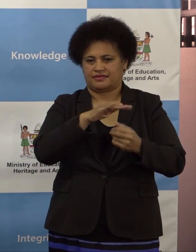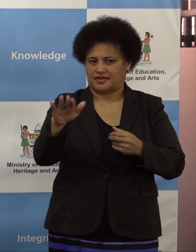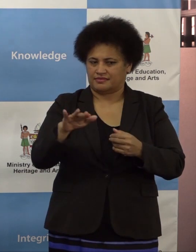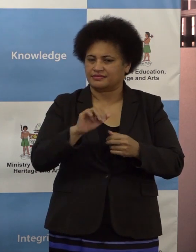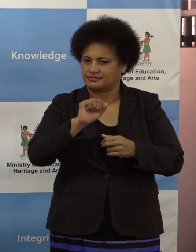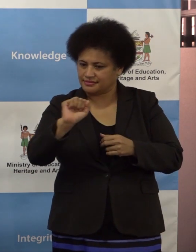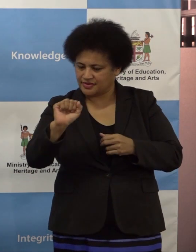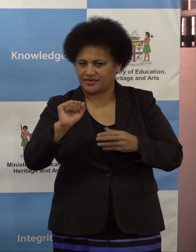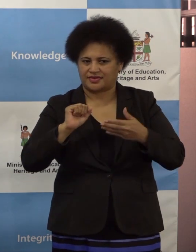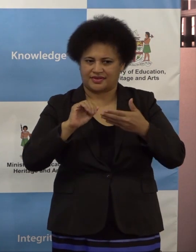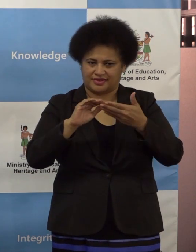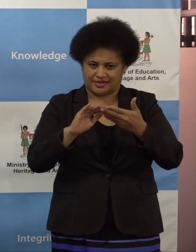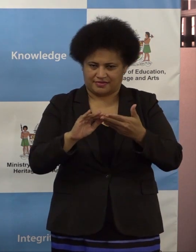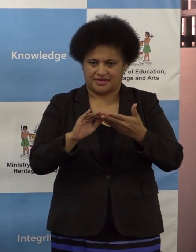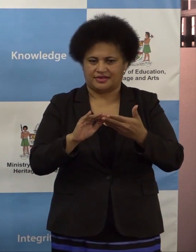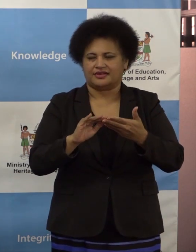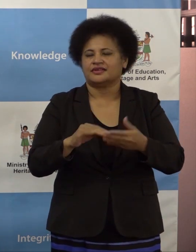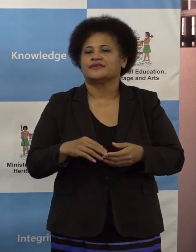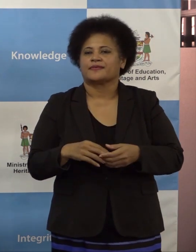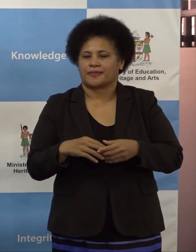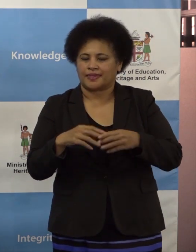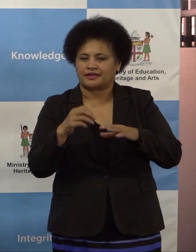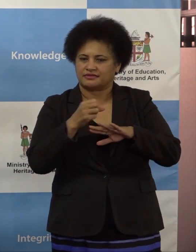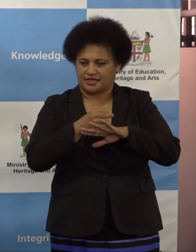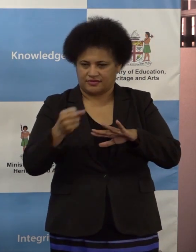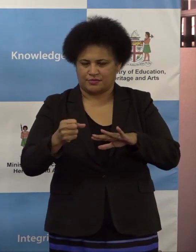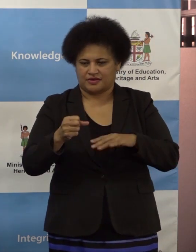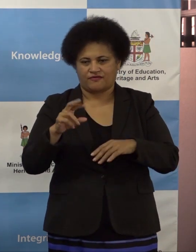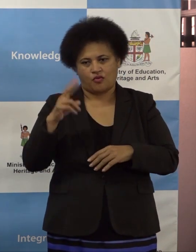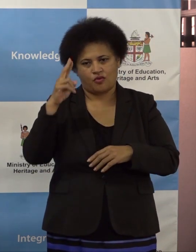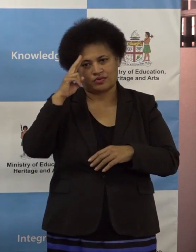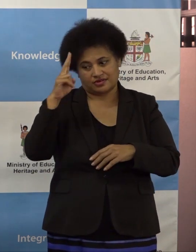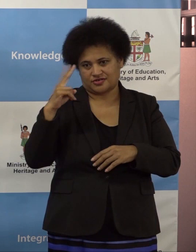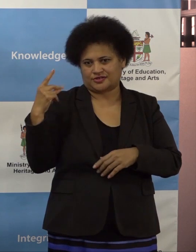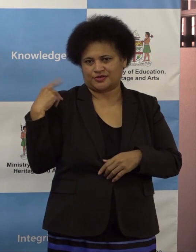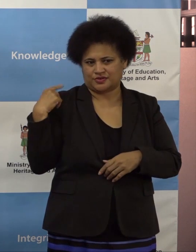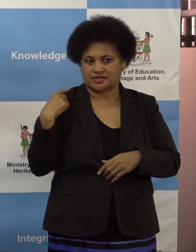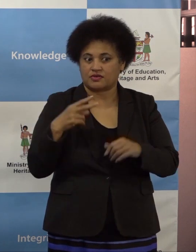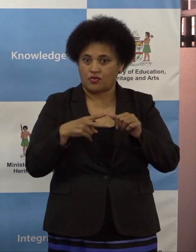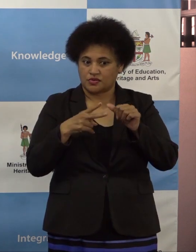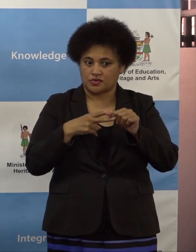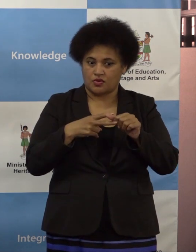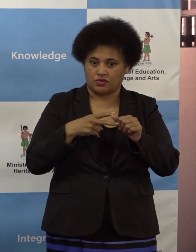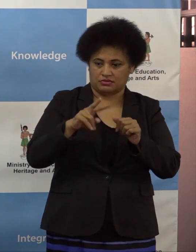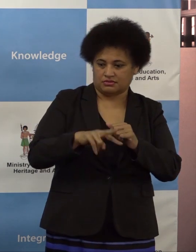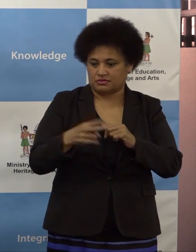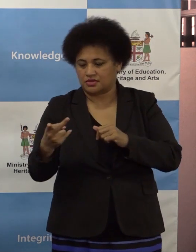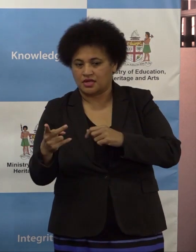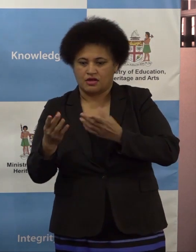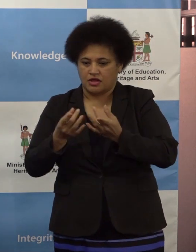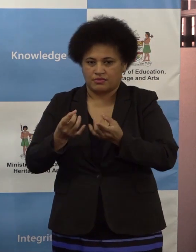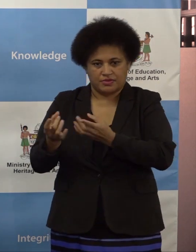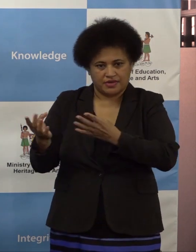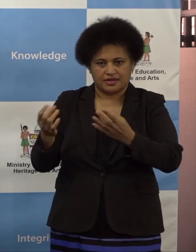Despite being involved in the national duties, they've also been preparing the worksheets and conducting sessions